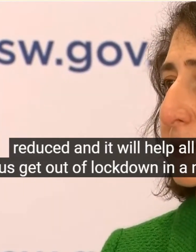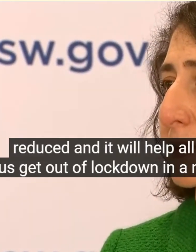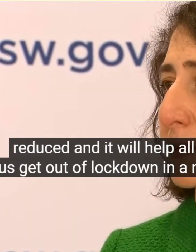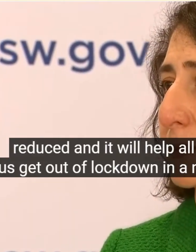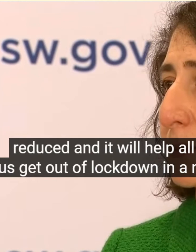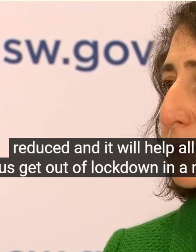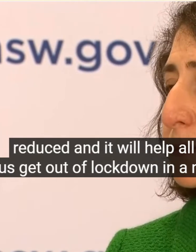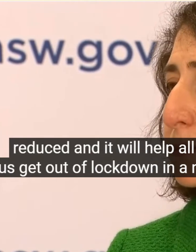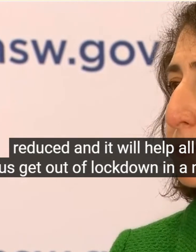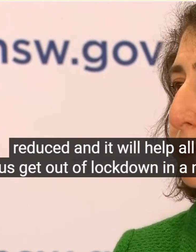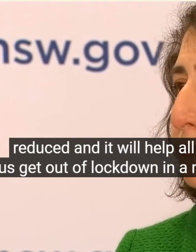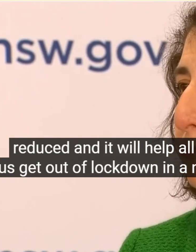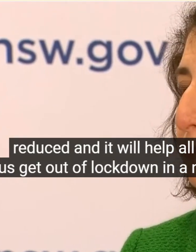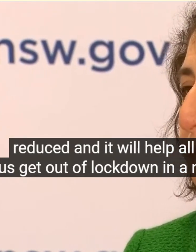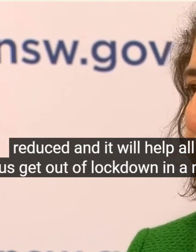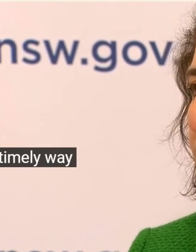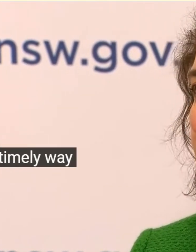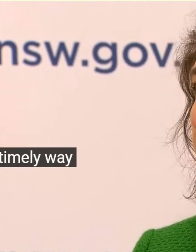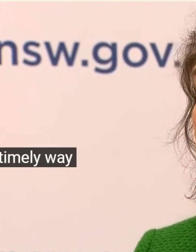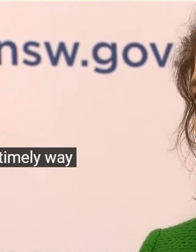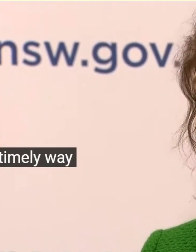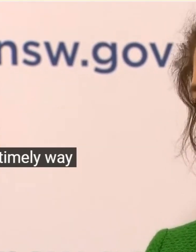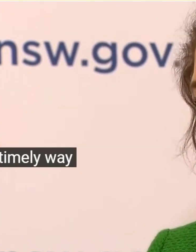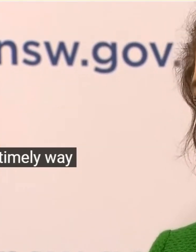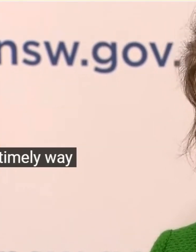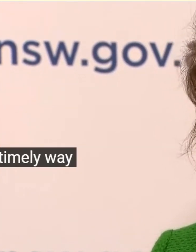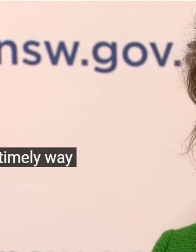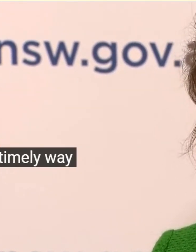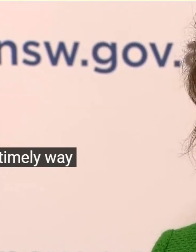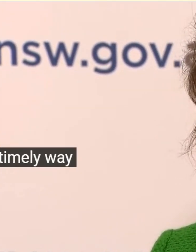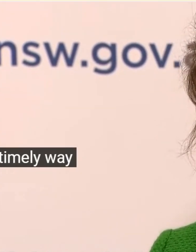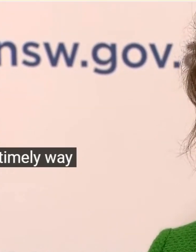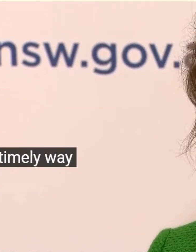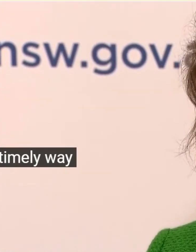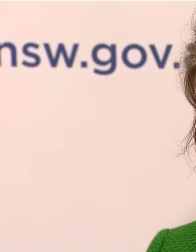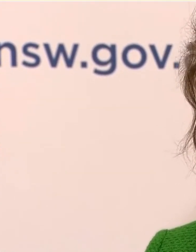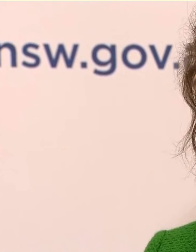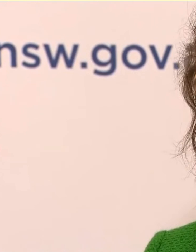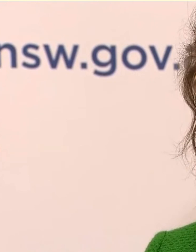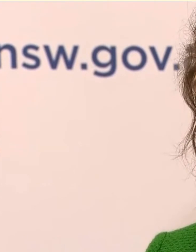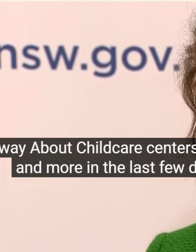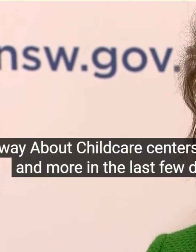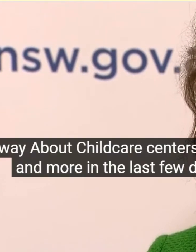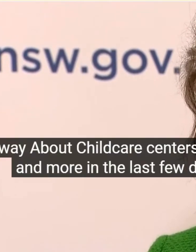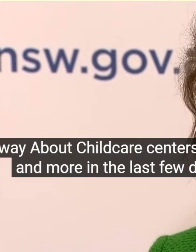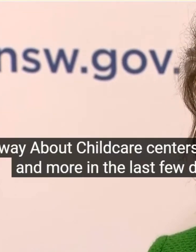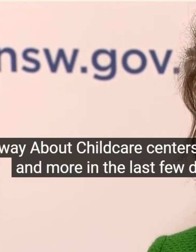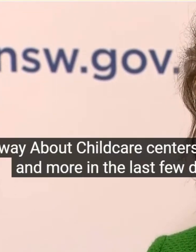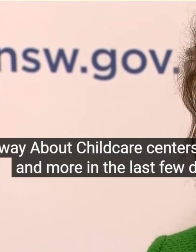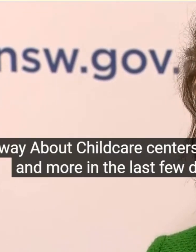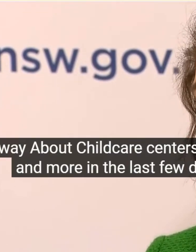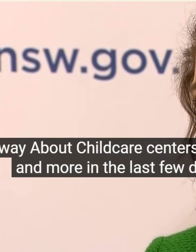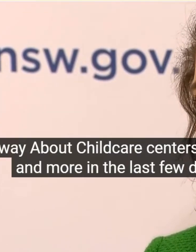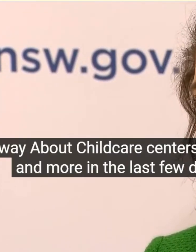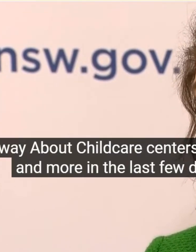You've Talked About Childcare Centres More And More In The Last Few Days But Parents And Childcare Workers Are Saying While They're Hearing On The Grapevine Rumors Of Outbreaks And